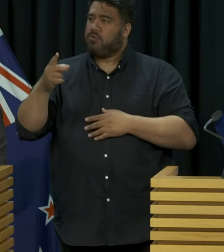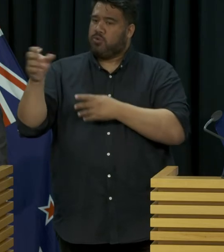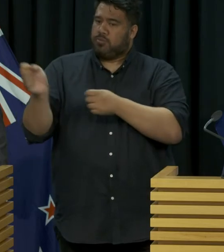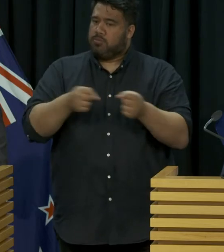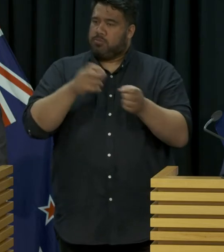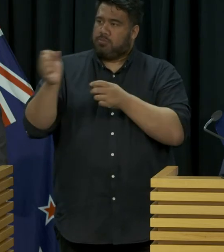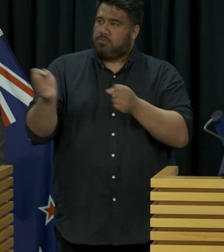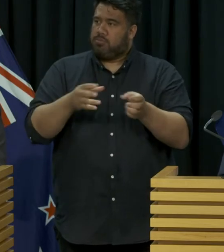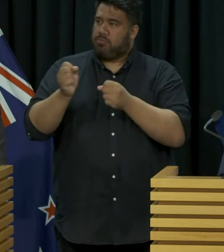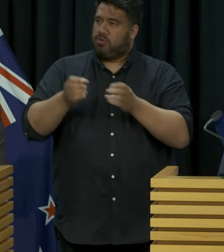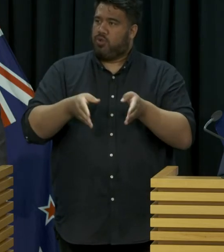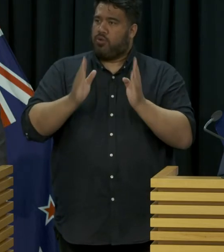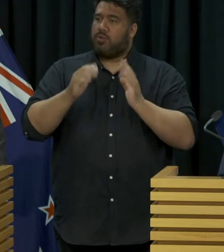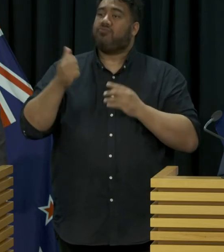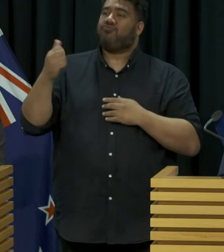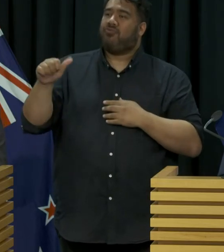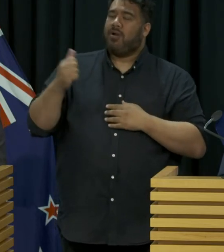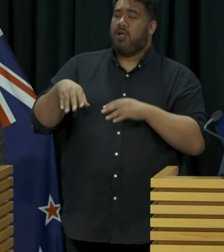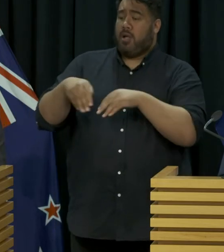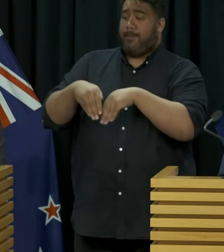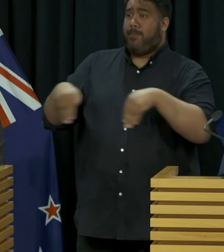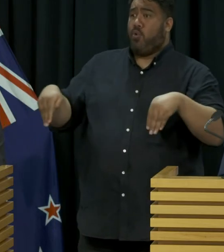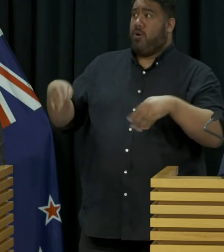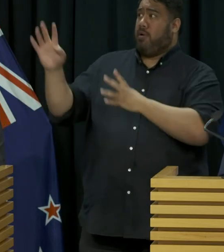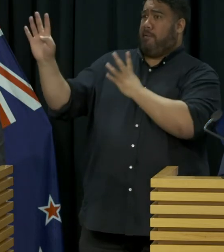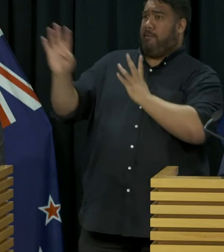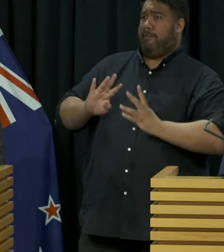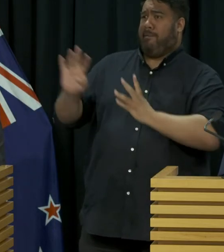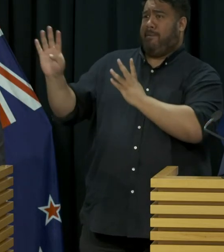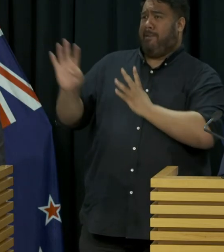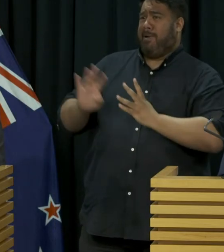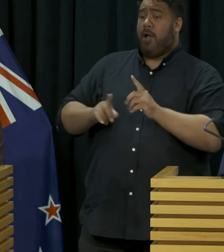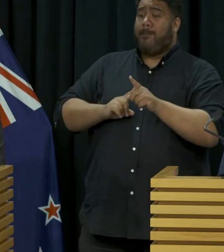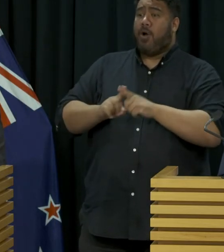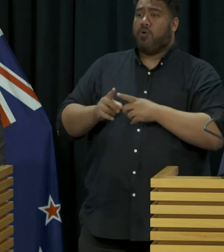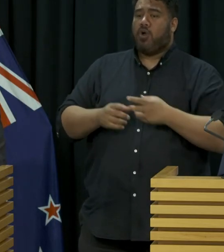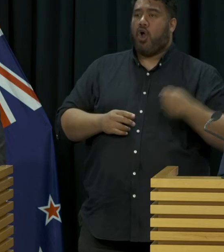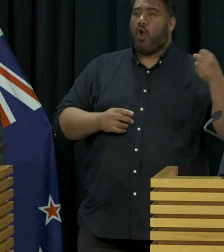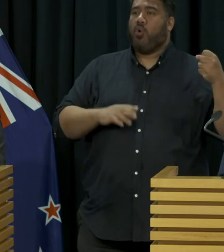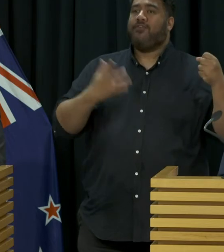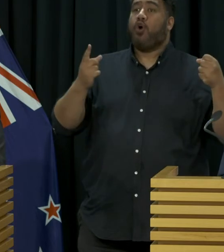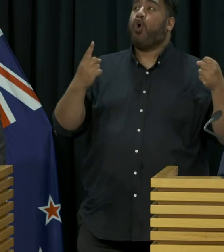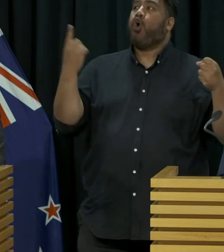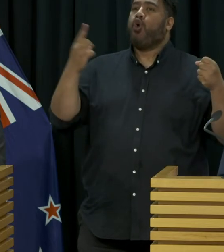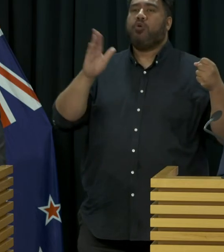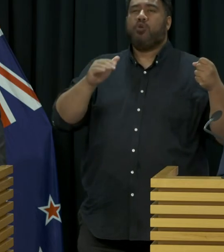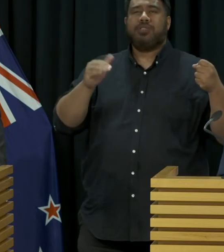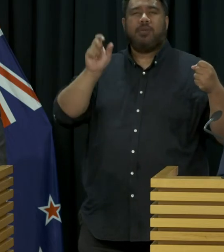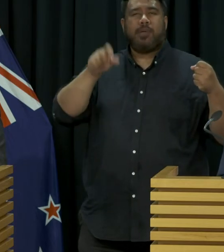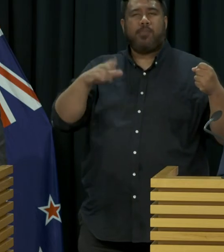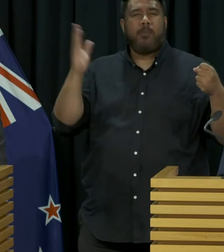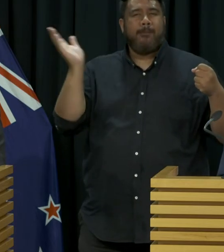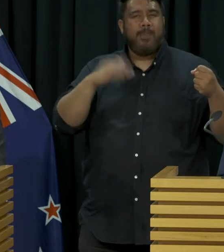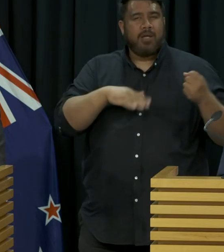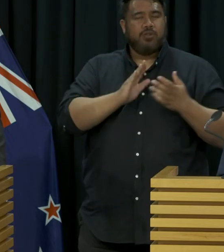the border. Up until now, most of our space has been reserved for those returning, New Zealanders returning.